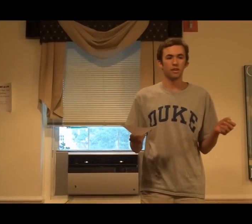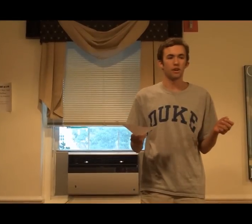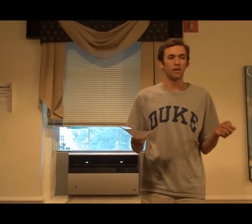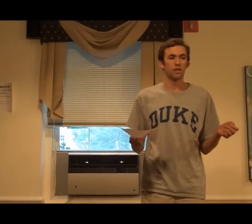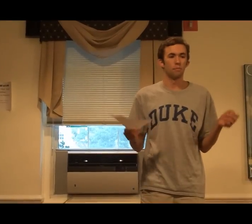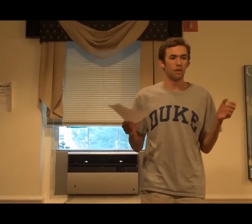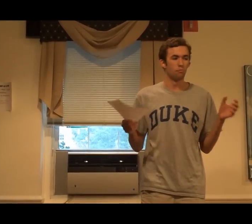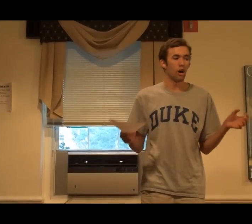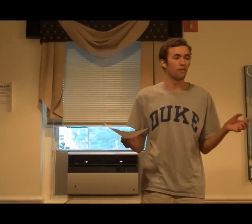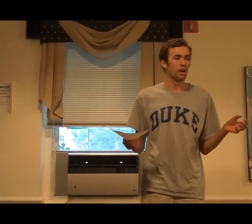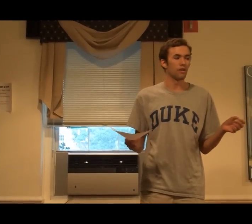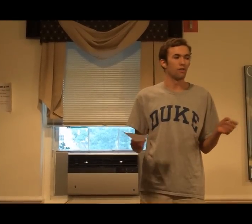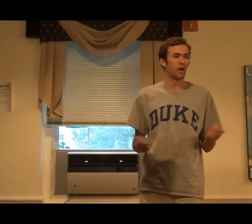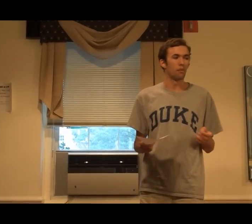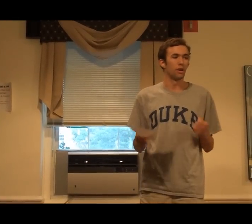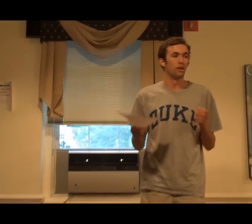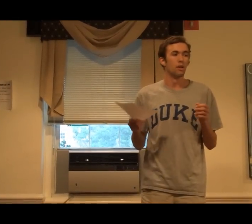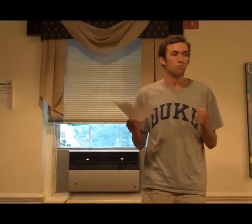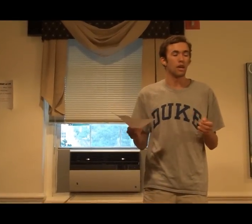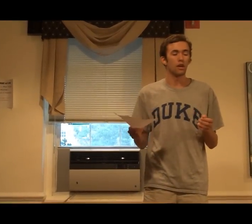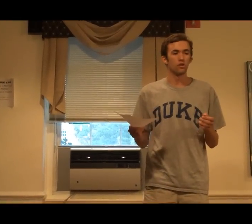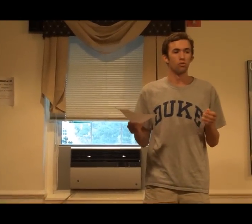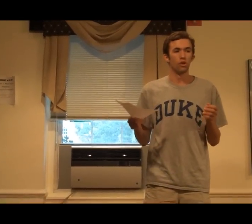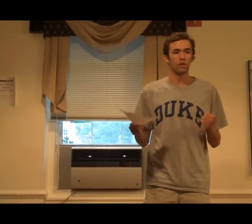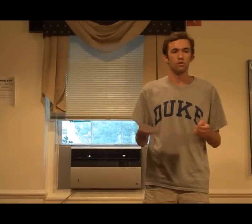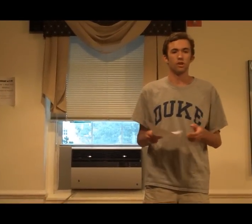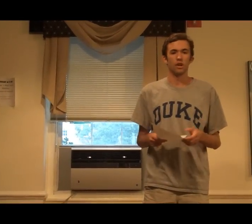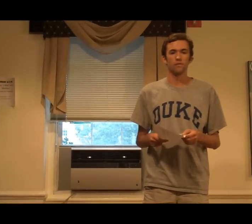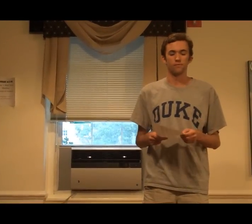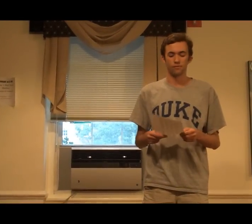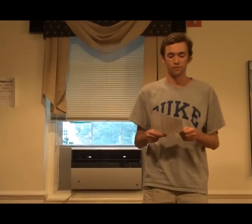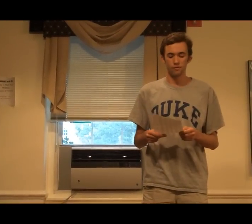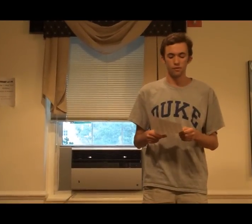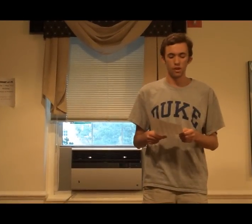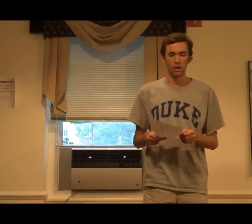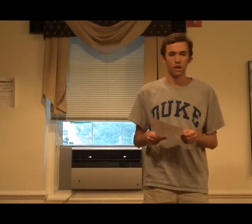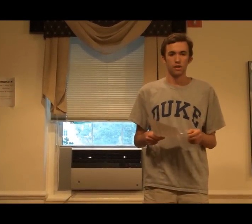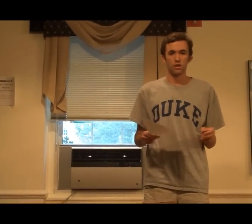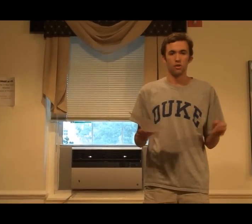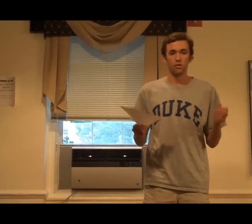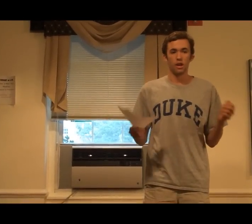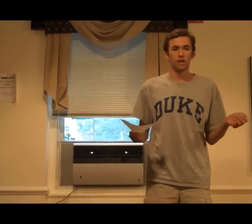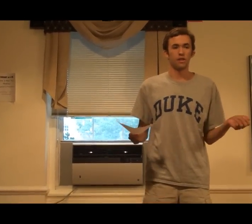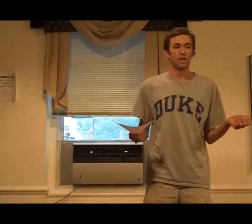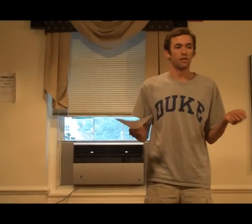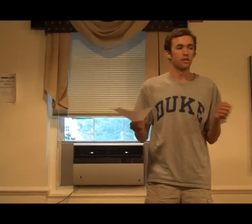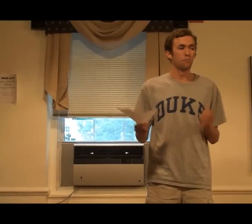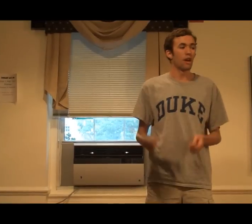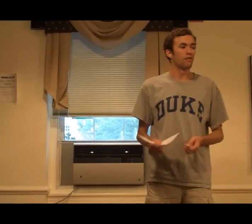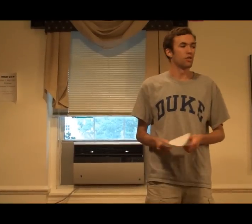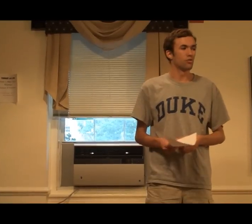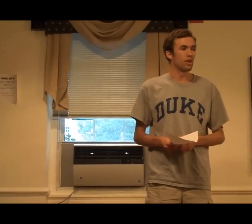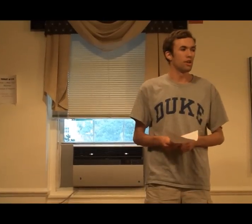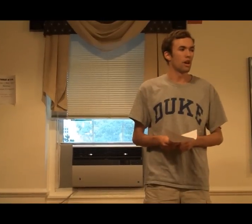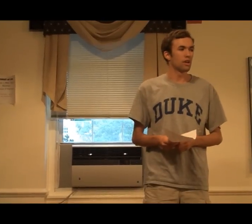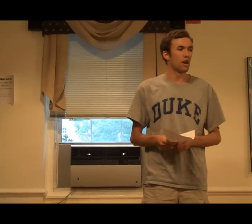concept of modifying their environment, making a tool and using it. So, like I said, this is a matter of degree and not kind.